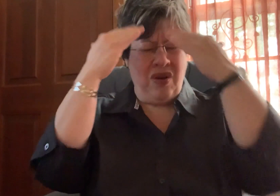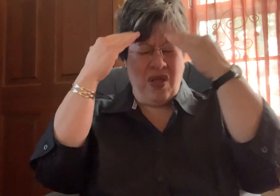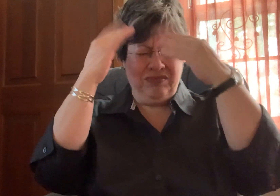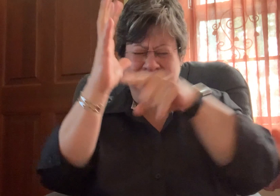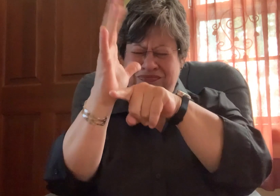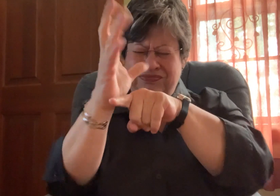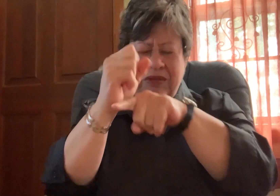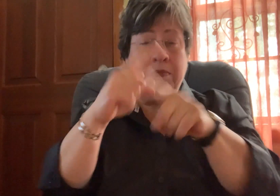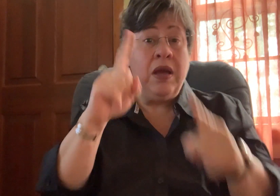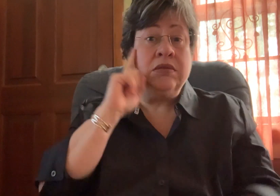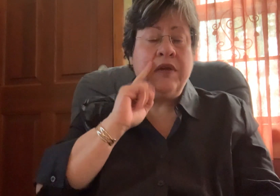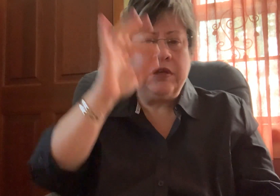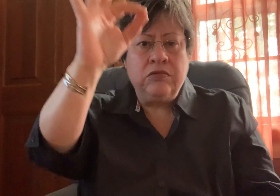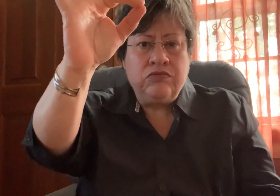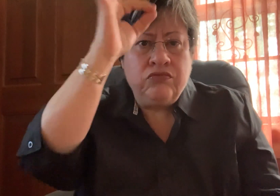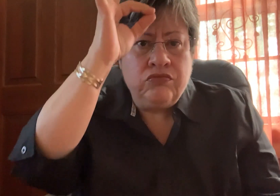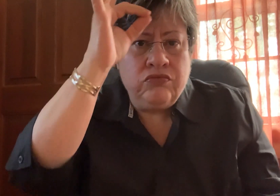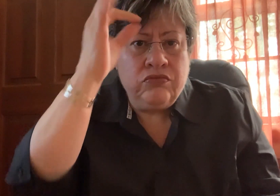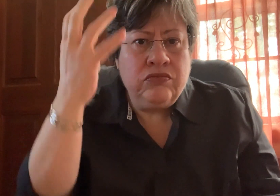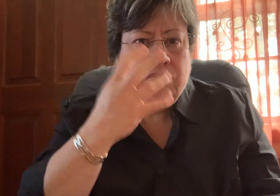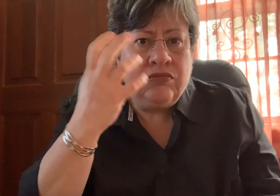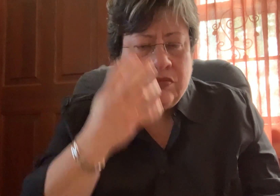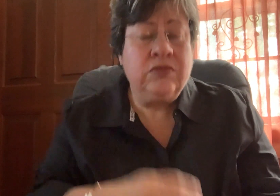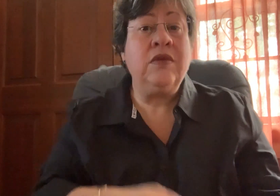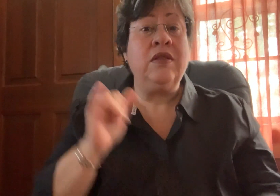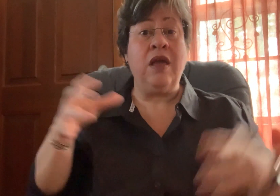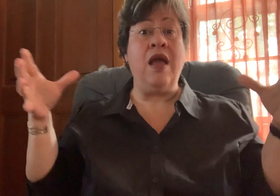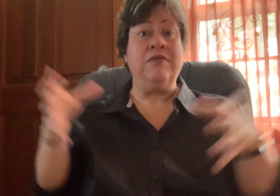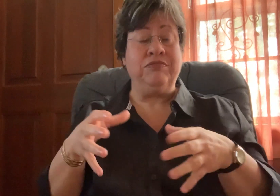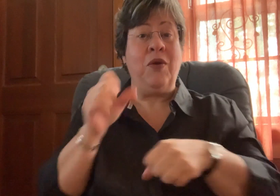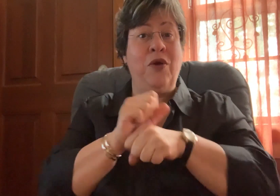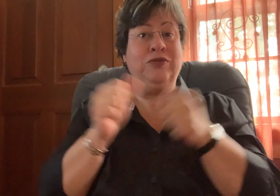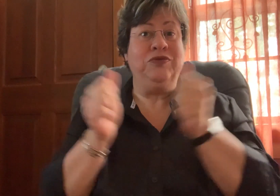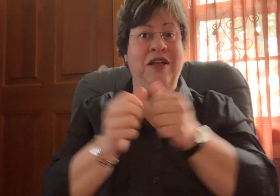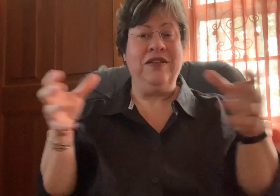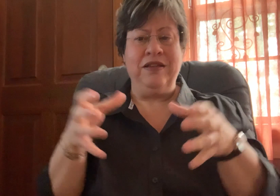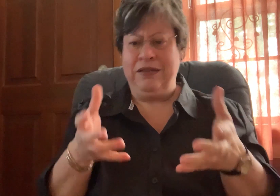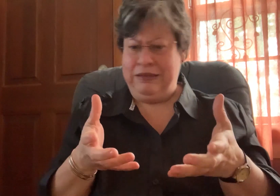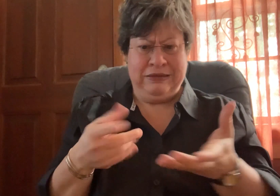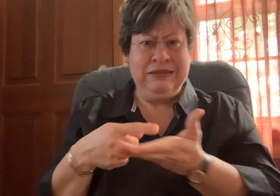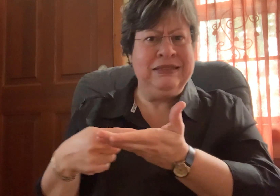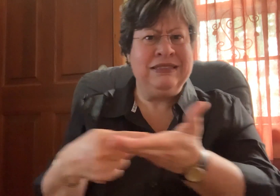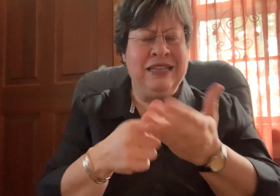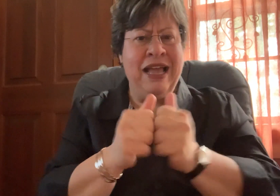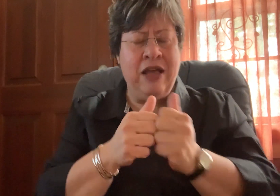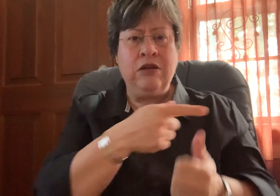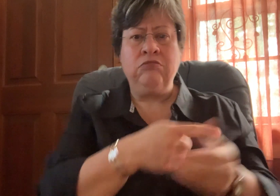Yet, she was new to the idea of providing these services to the deaf community, so together we were a good team. She